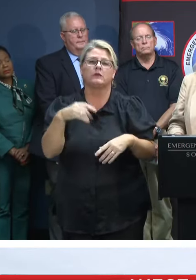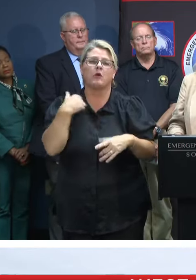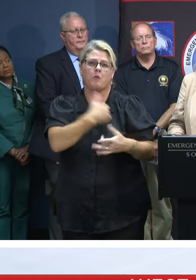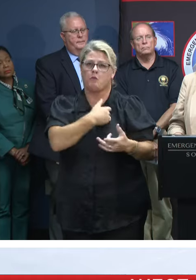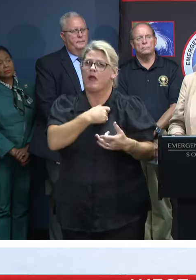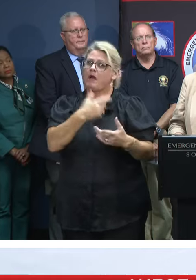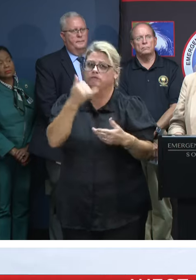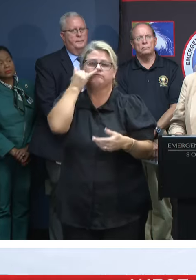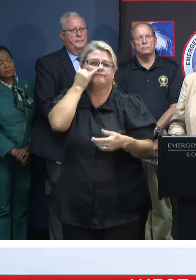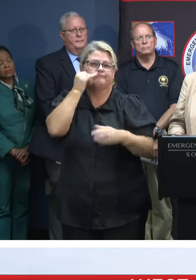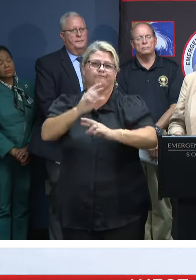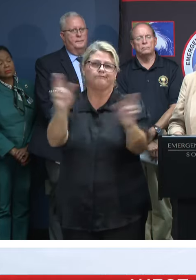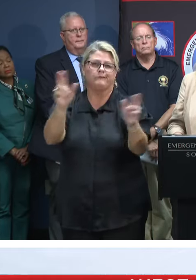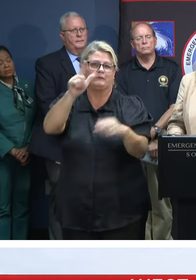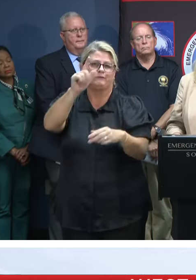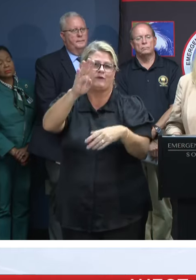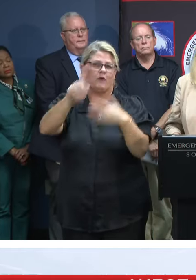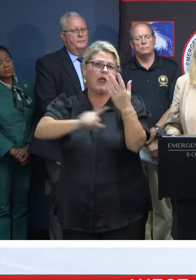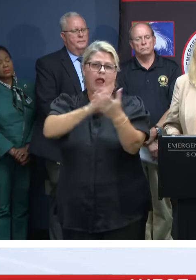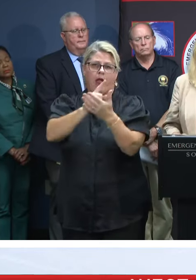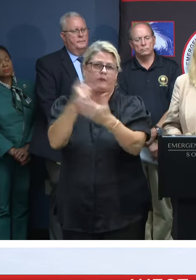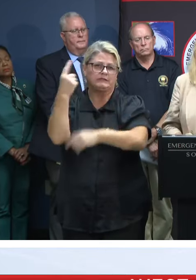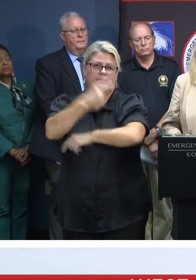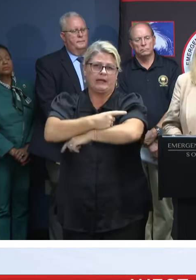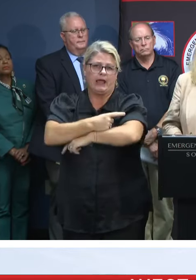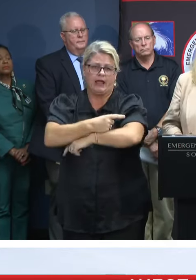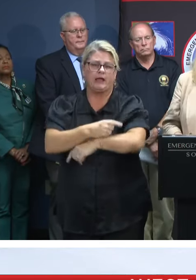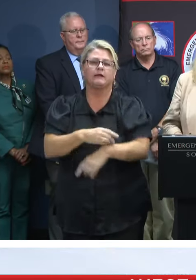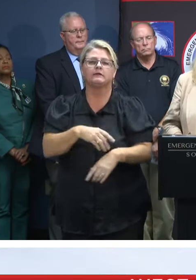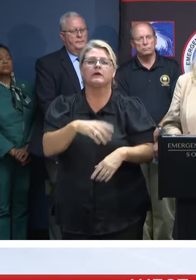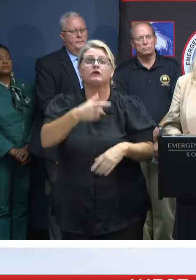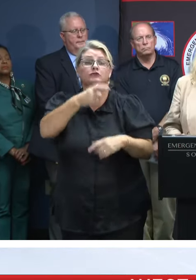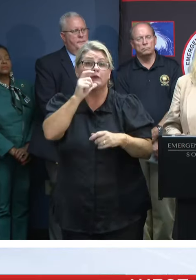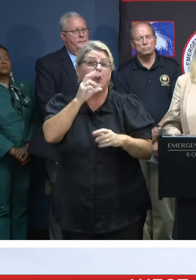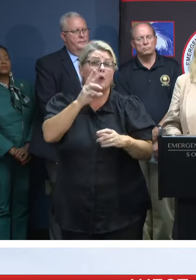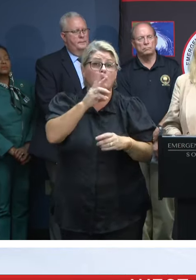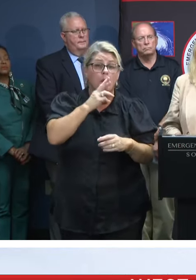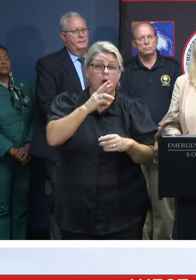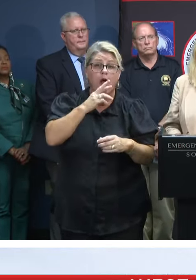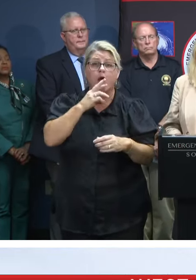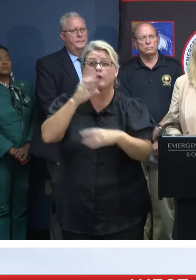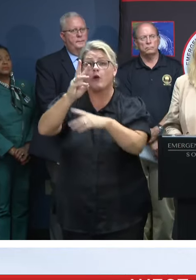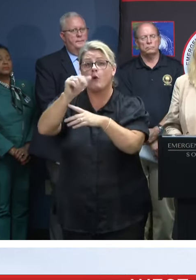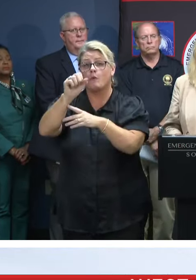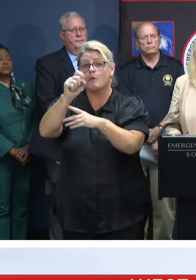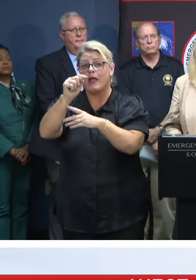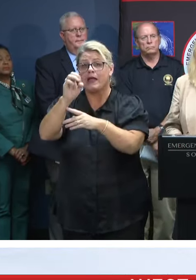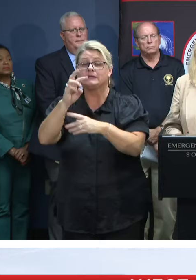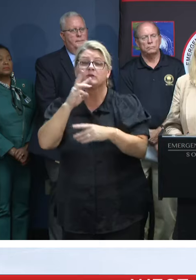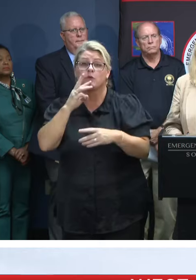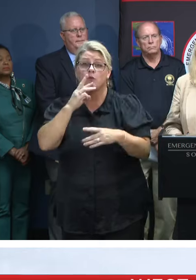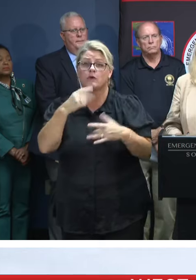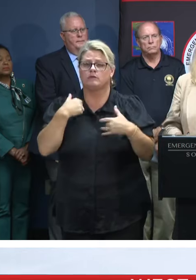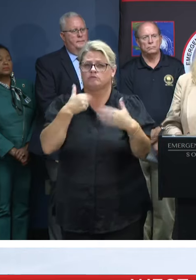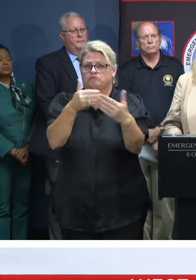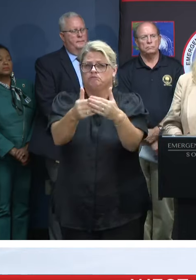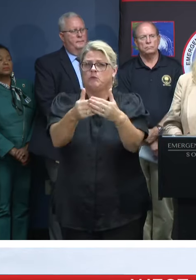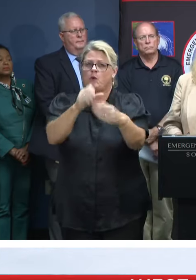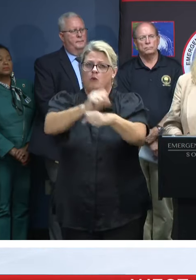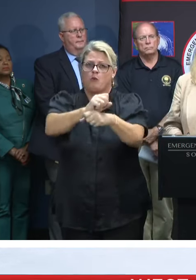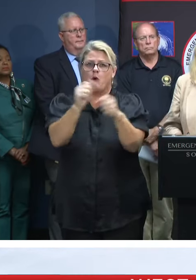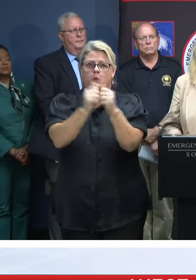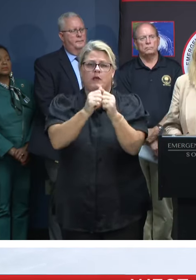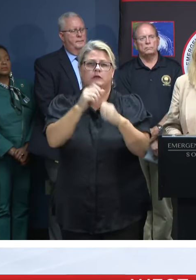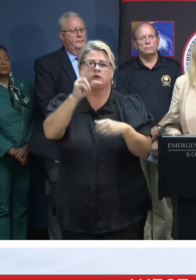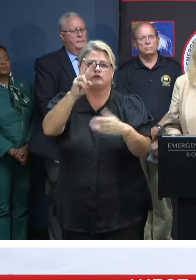that 24-7. As far as drinking water and wastewater facilities, we're working very closely with our more than 2,500 drinking